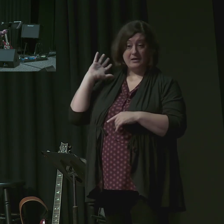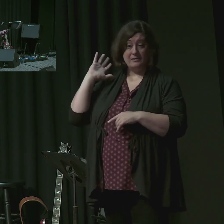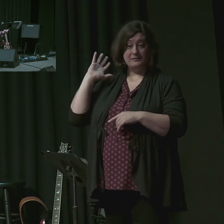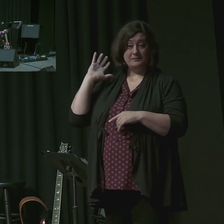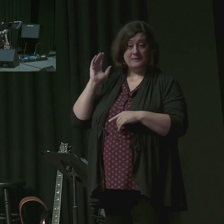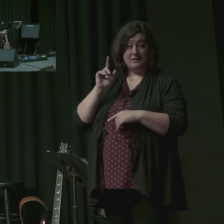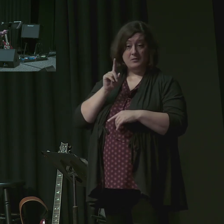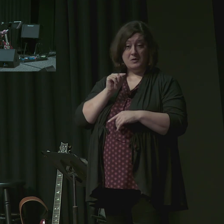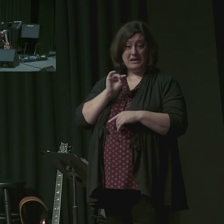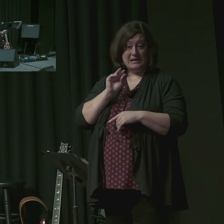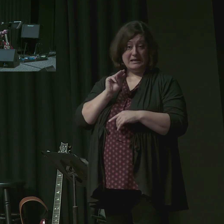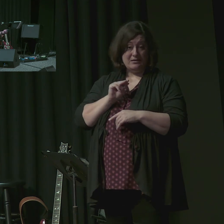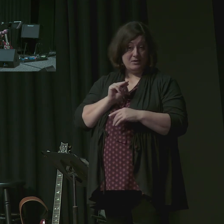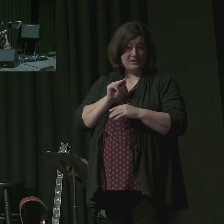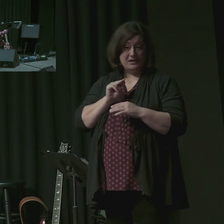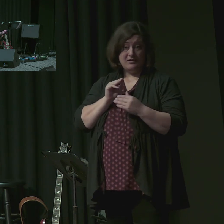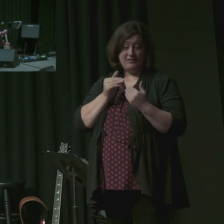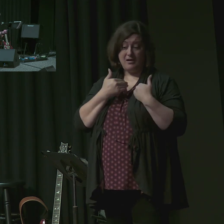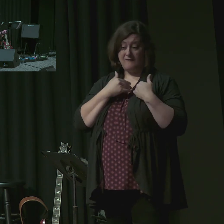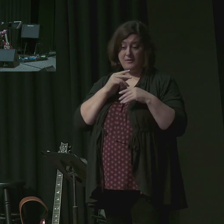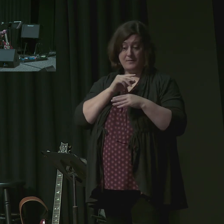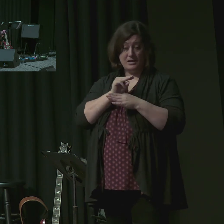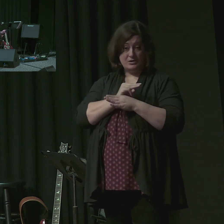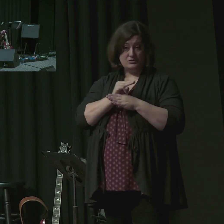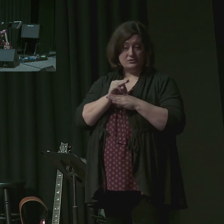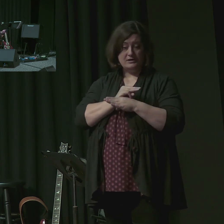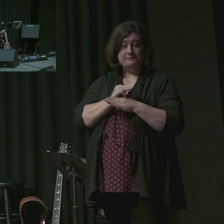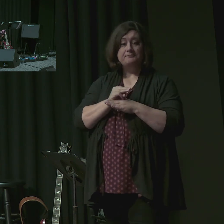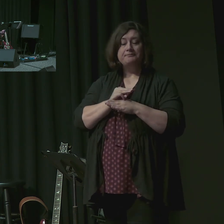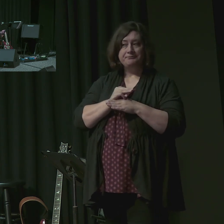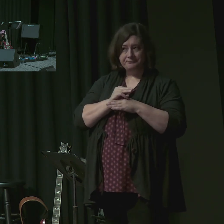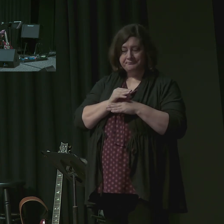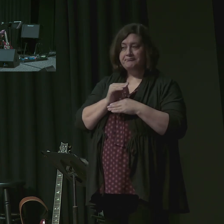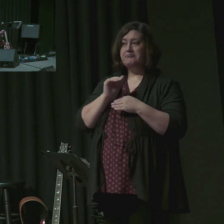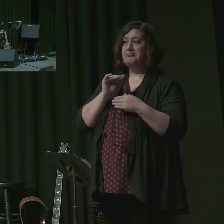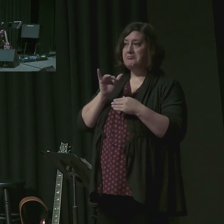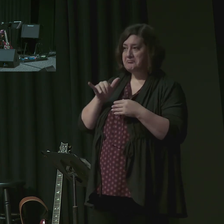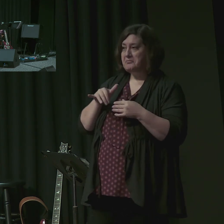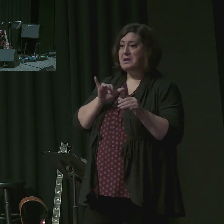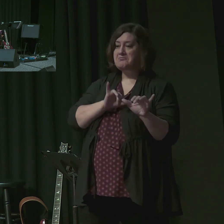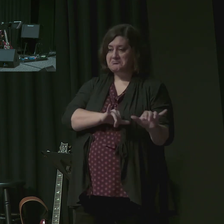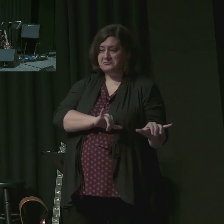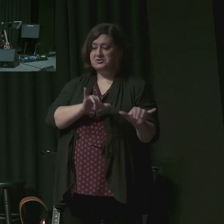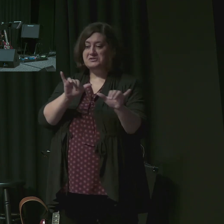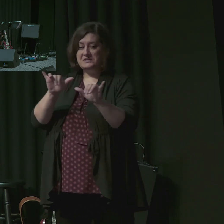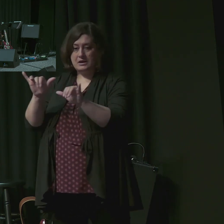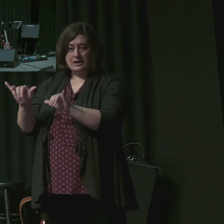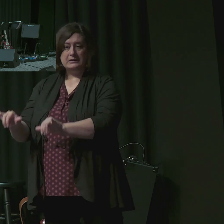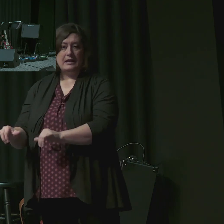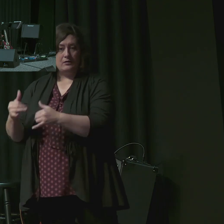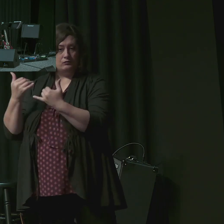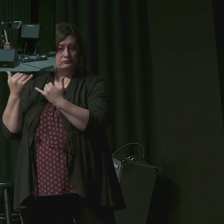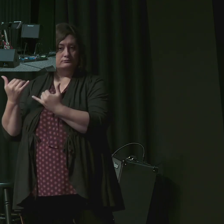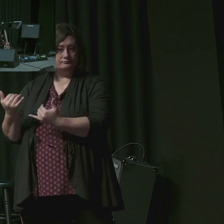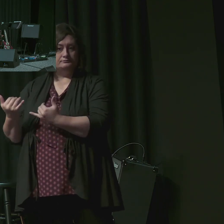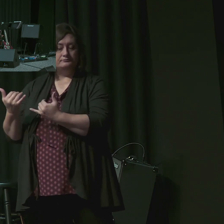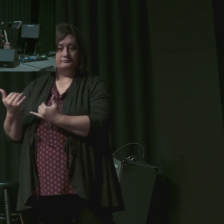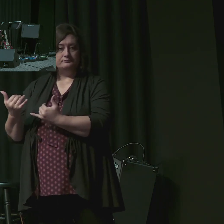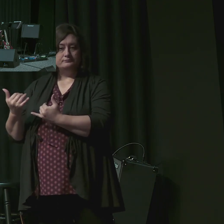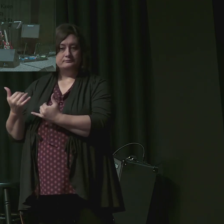is the context for our own. As the times and epochs roll more and more will people